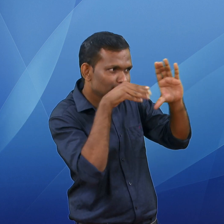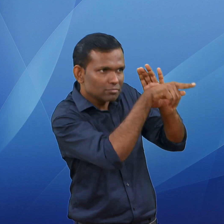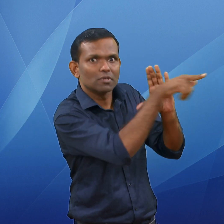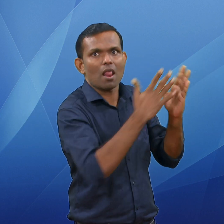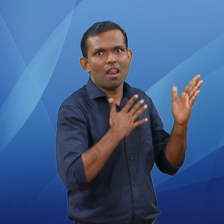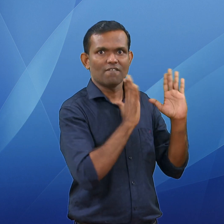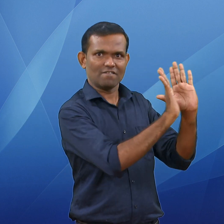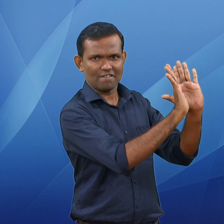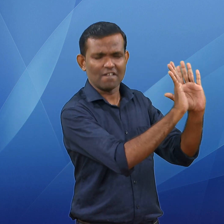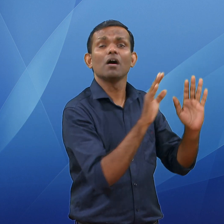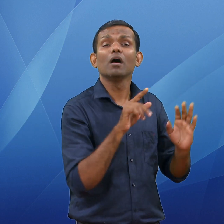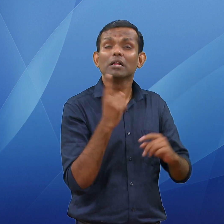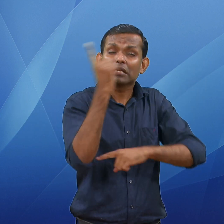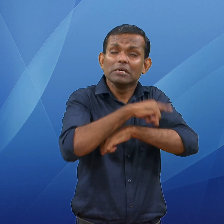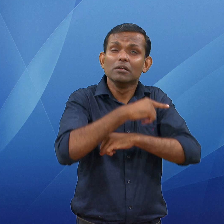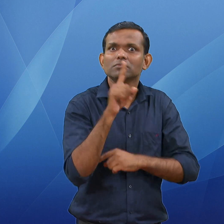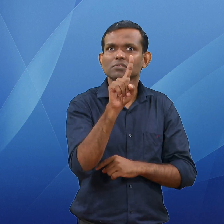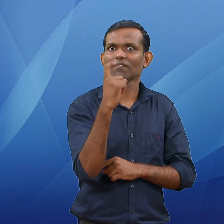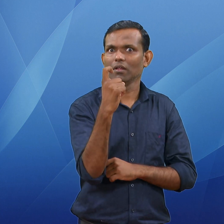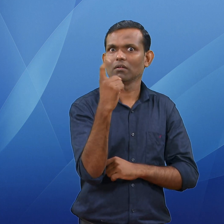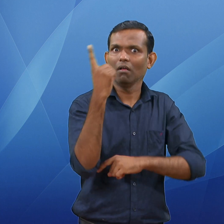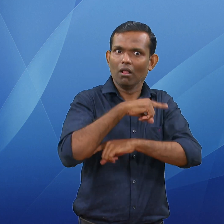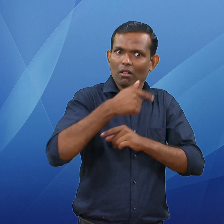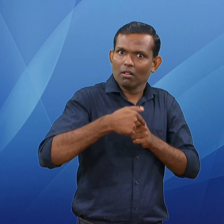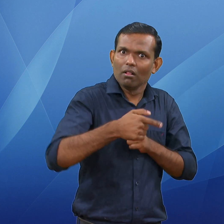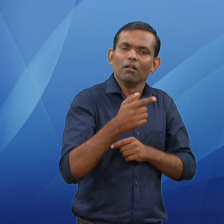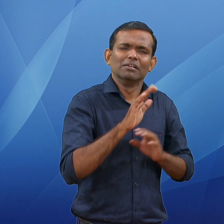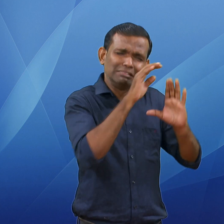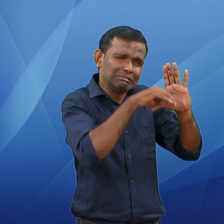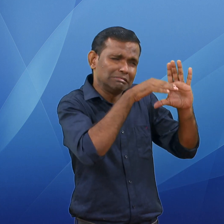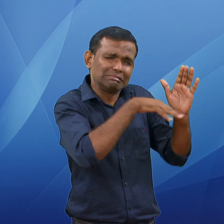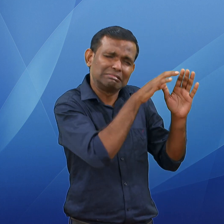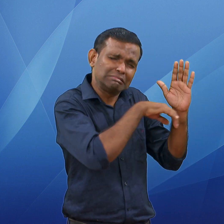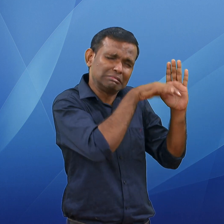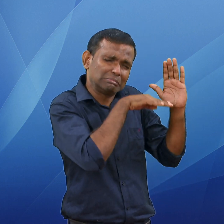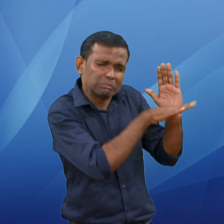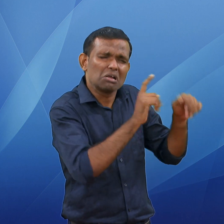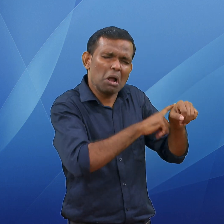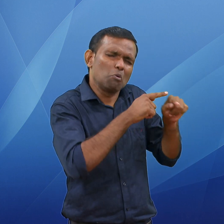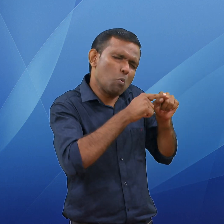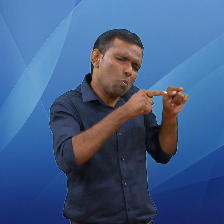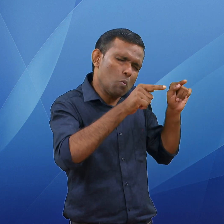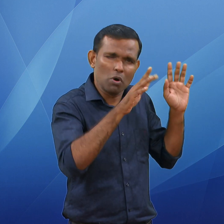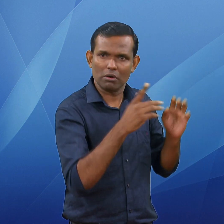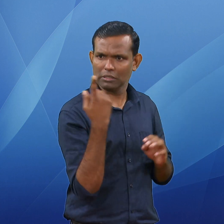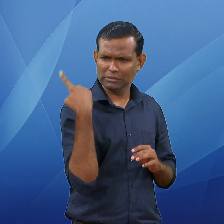kept on observation for two days. The Uttarakhand Chief Minister announced 1 lakh rupees each in compensation for the workers.